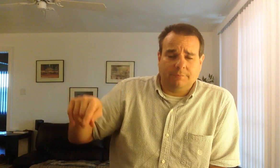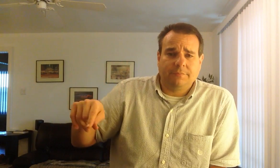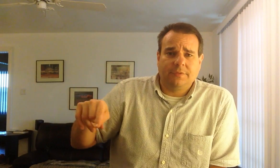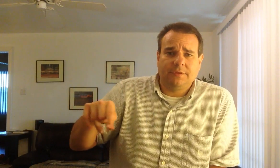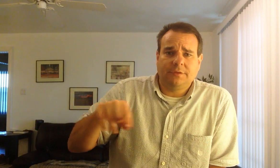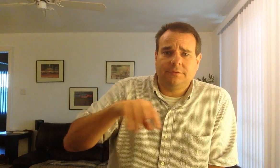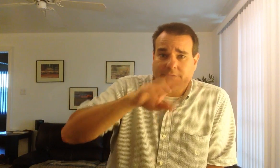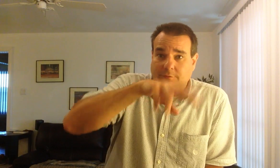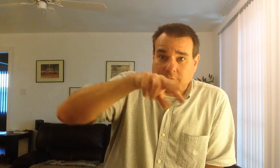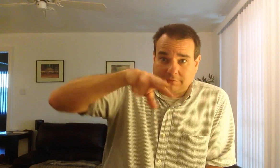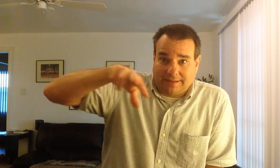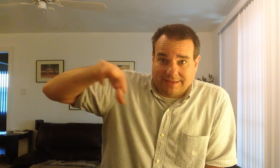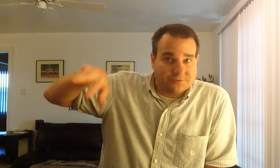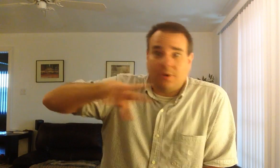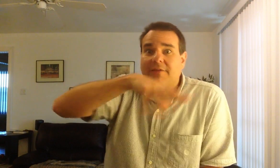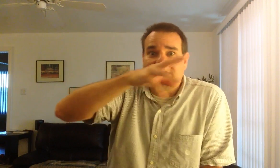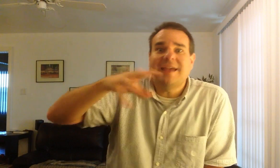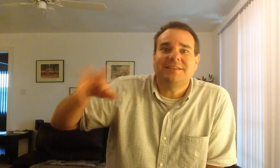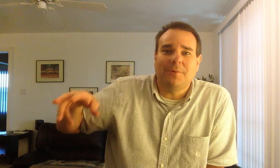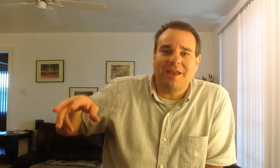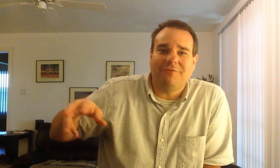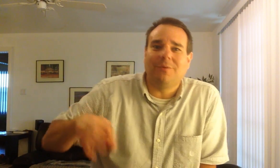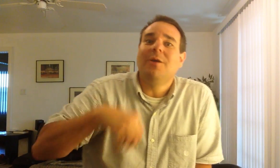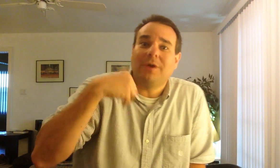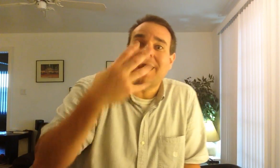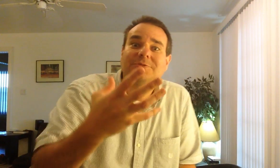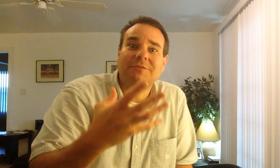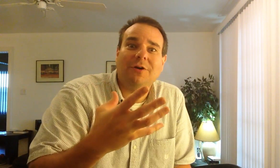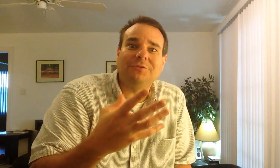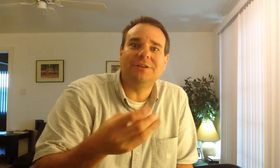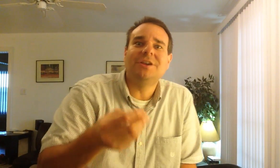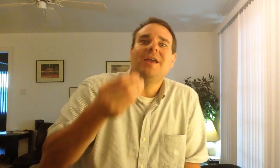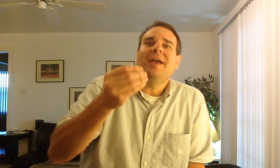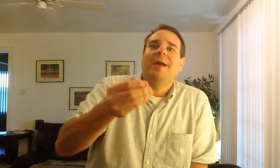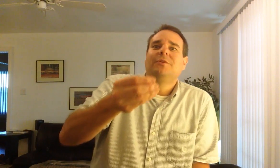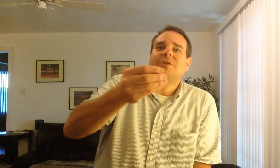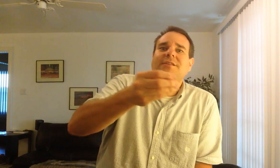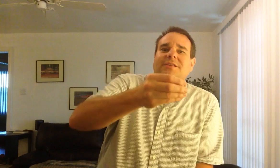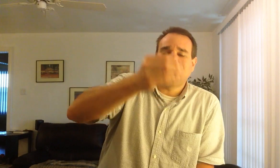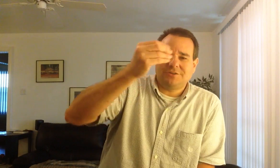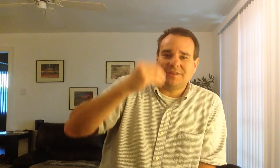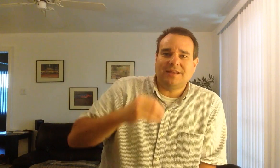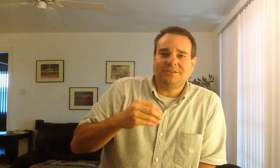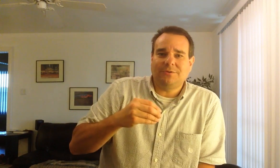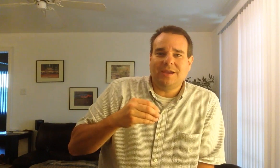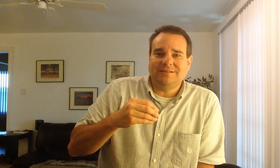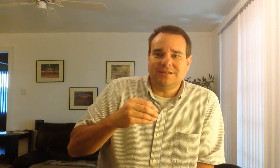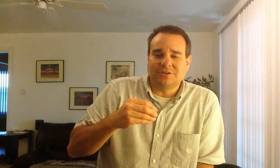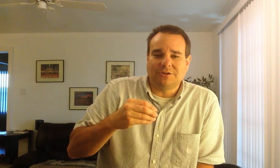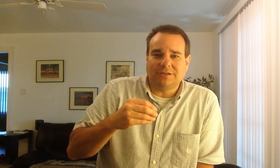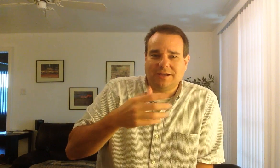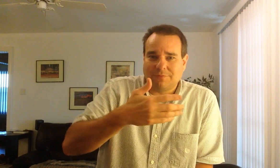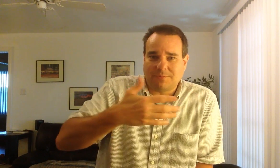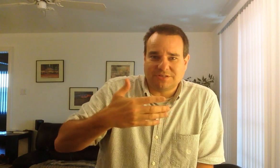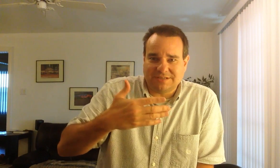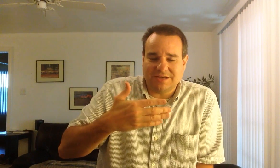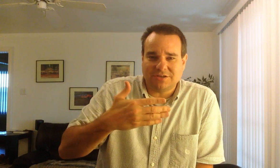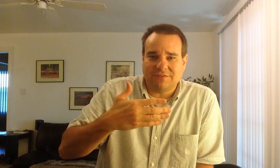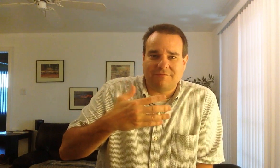or like this, or whatever the AC waveform. We're capturing voltage, and we're trying to turn that into a digital representation of that